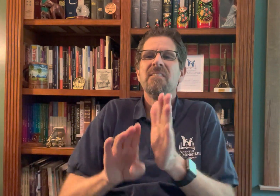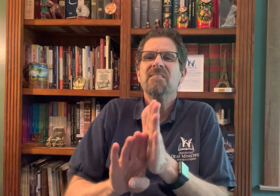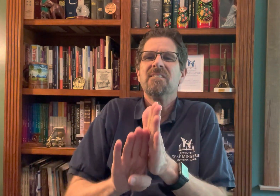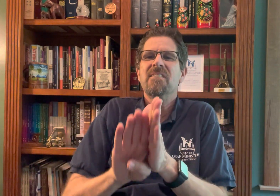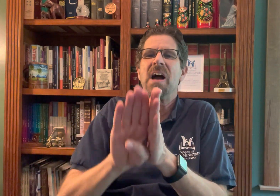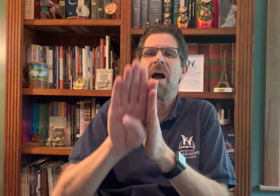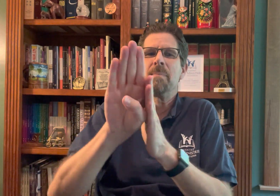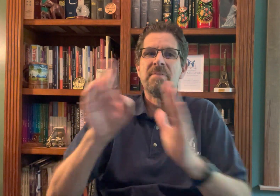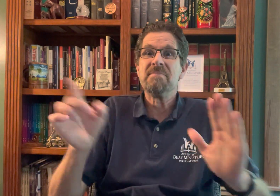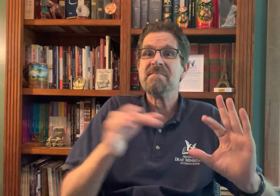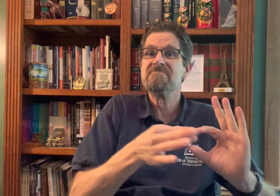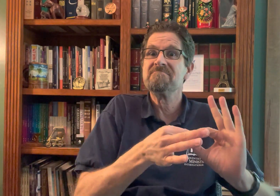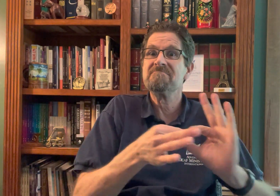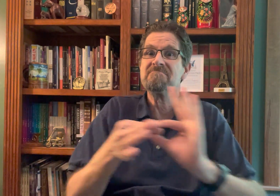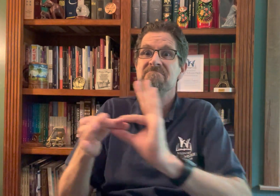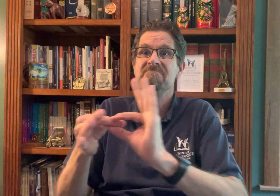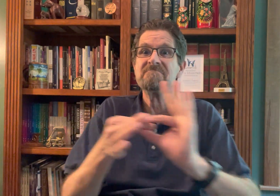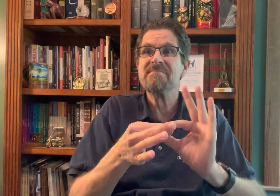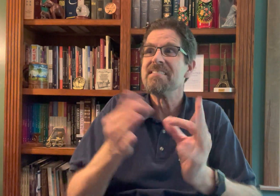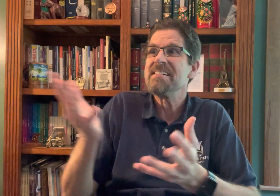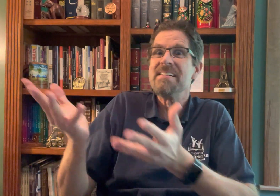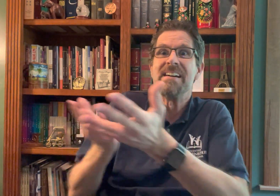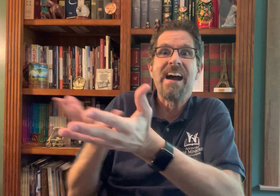And they became friends with the young boy.